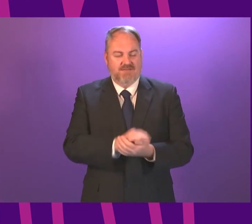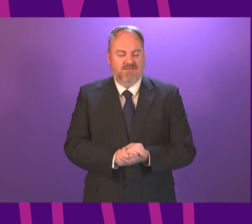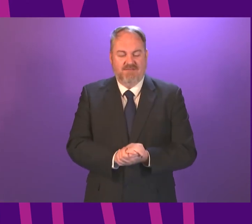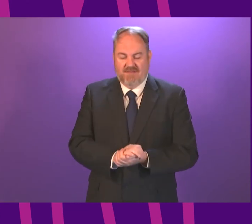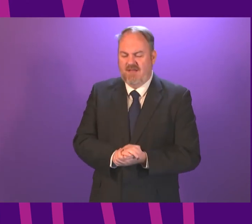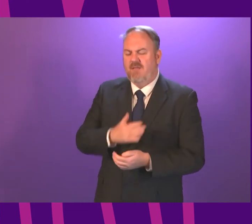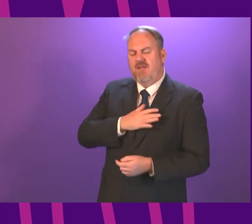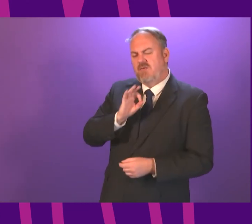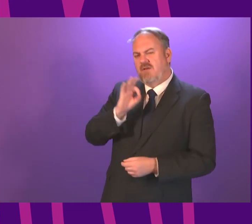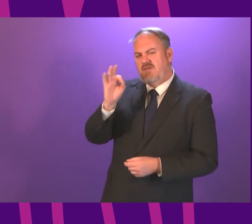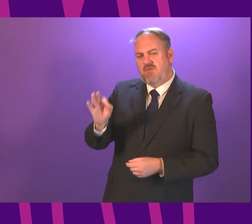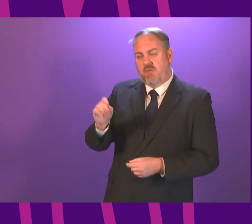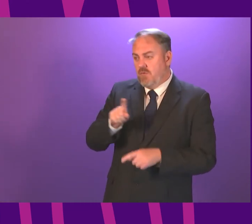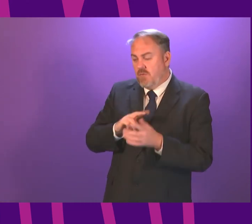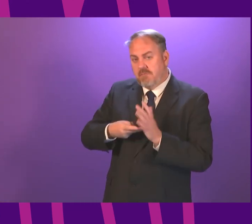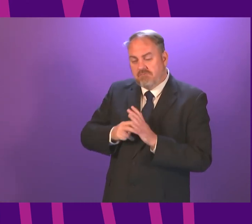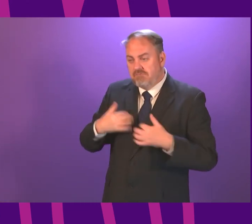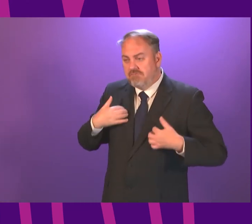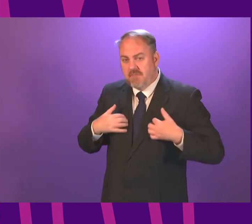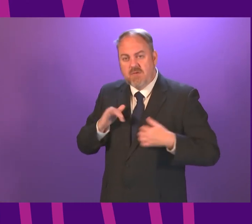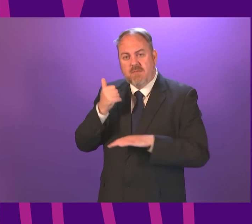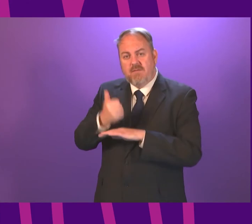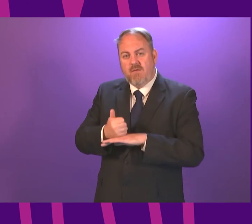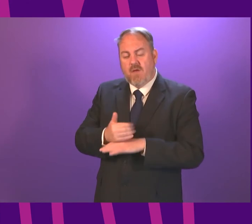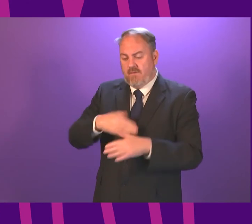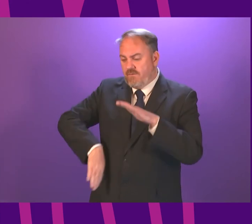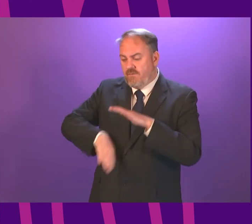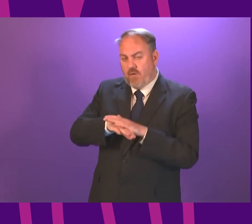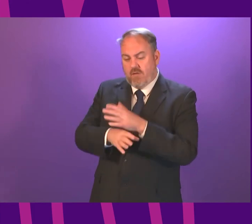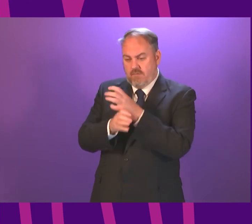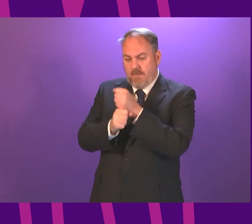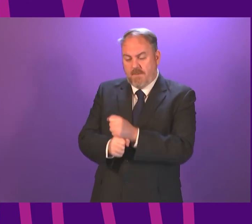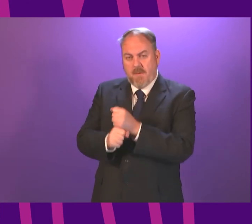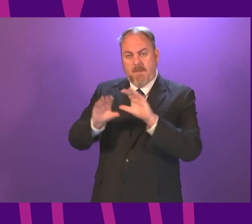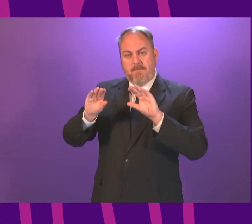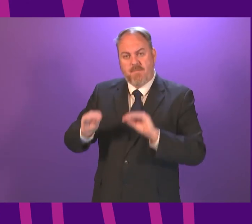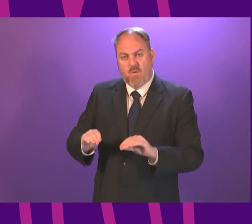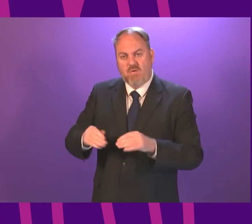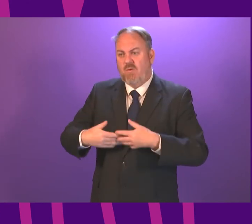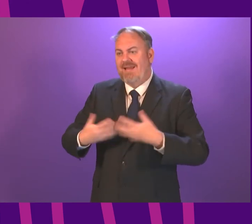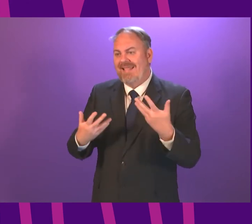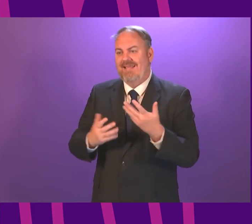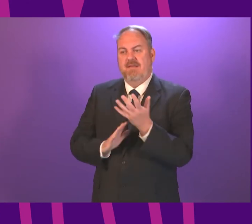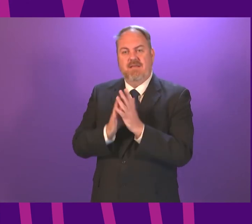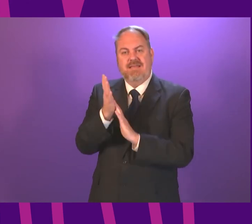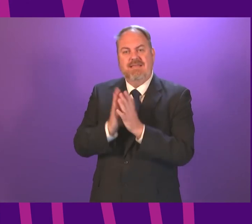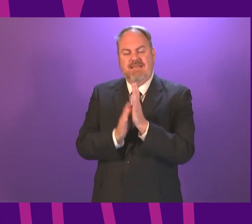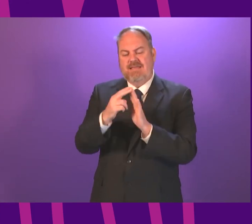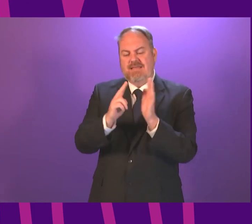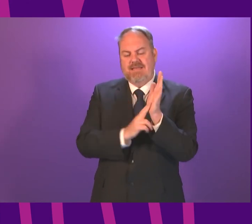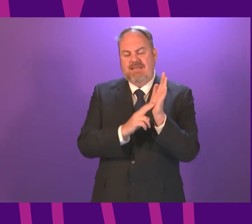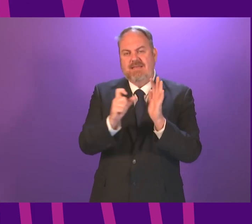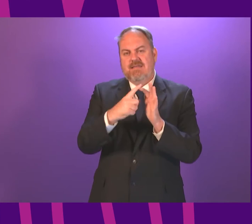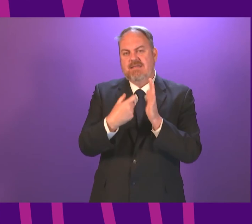whether the Scottish Government plans to implement a national moratorium on incinerators, such as the proposal at Overwood Farm site near Stonehouse,